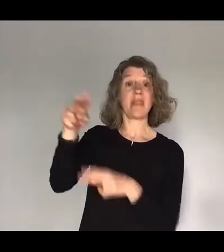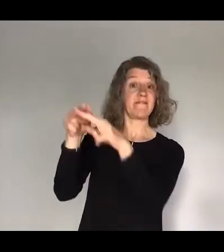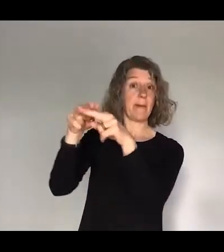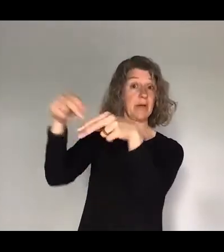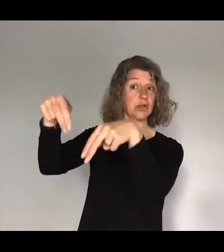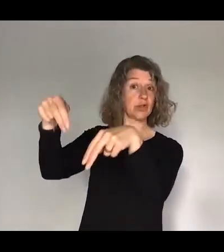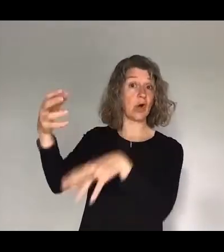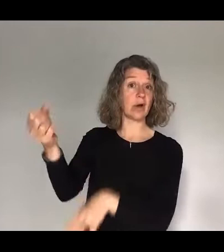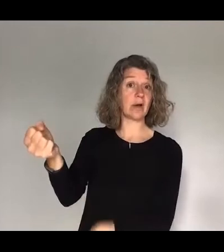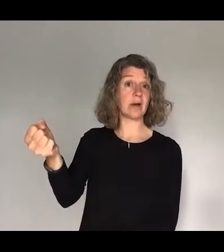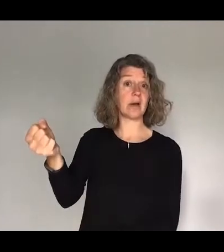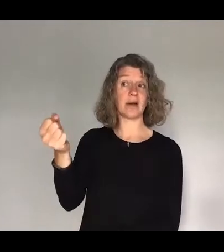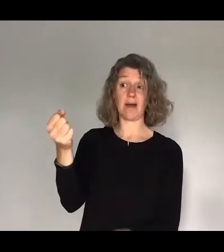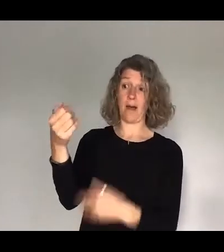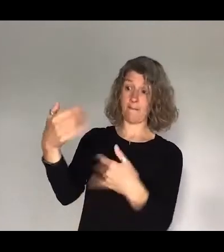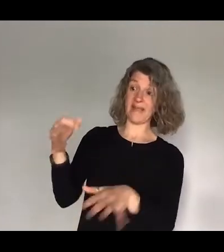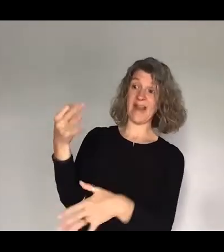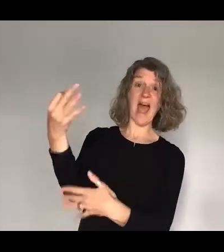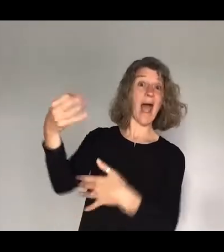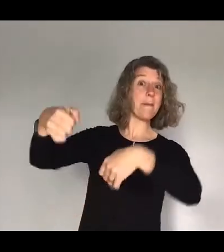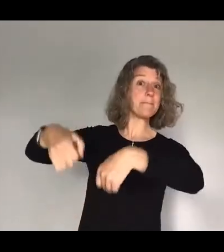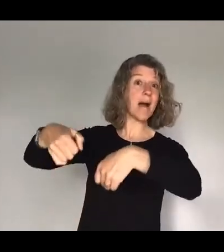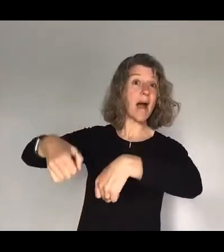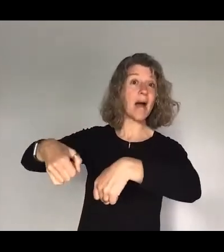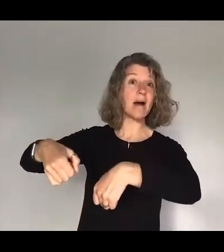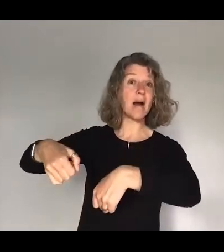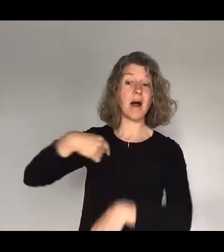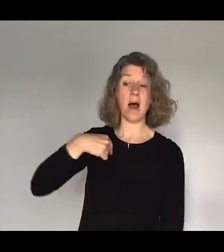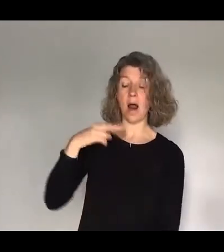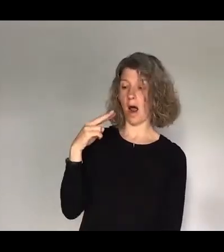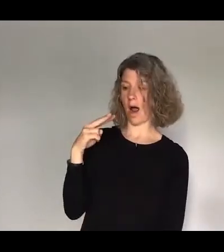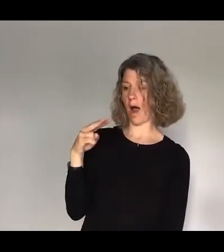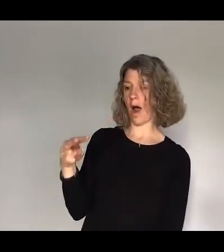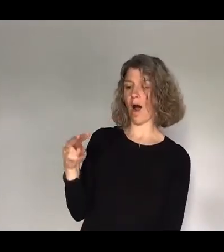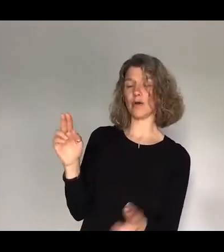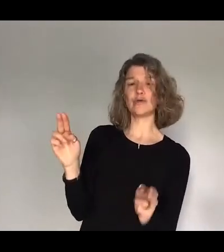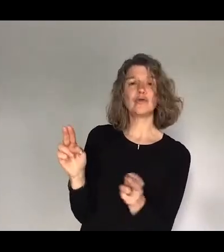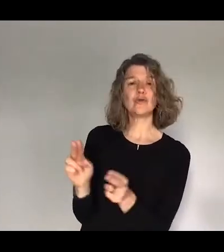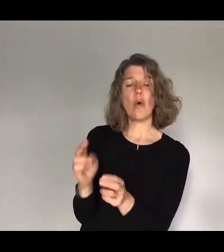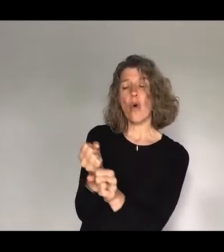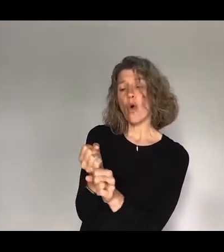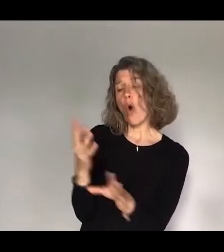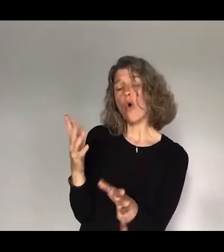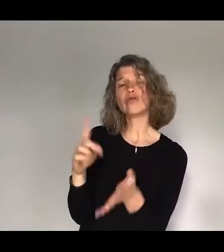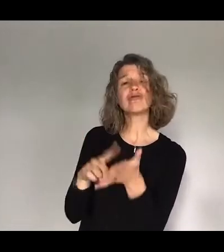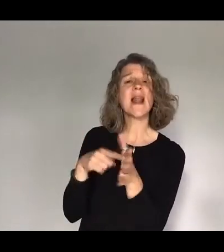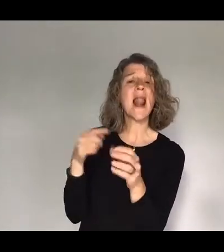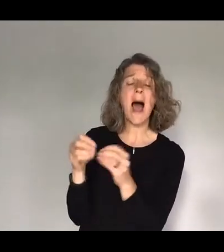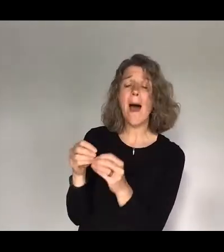just had eight puppies and I lay my eyes on this tiny golden Labrador which was so small she'd fit